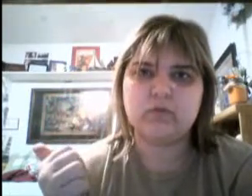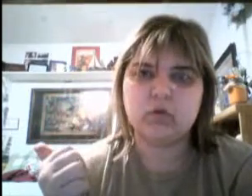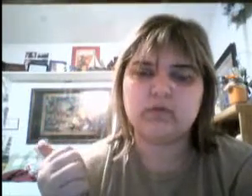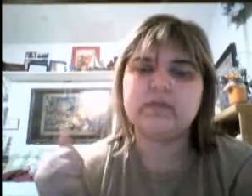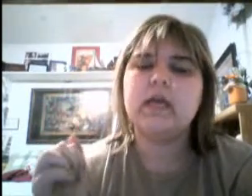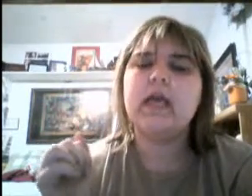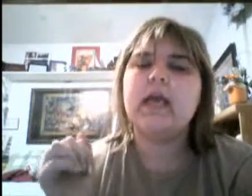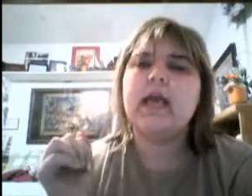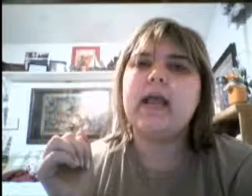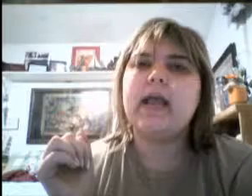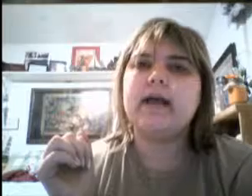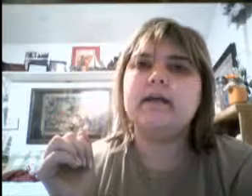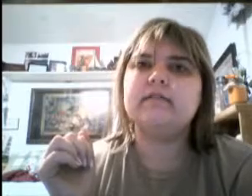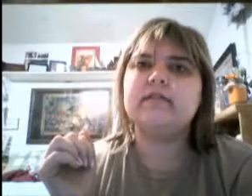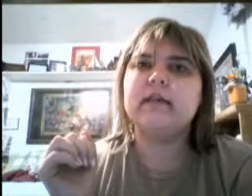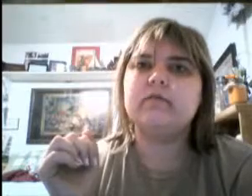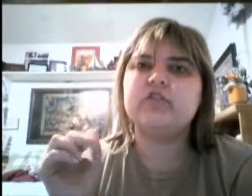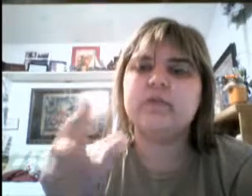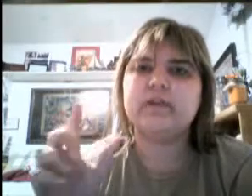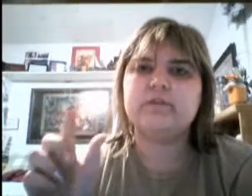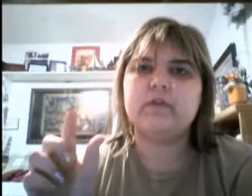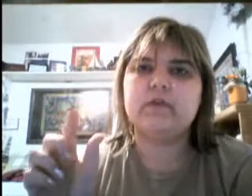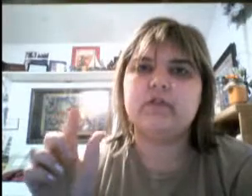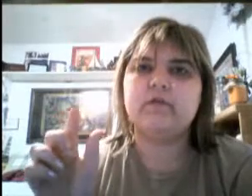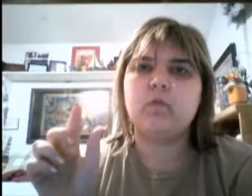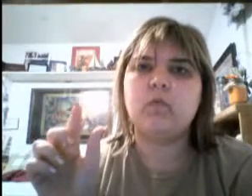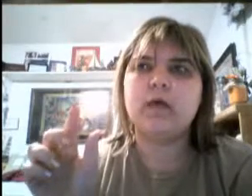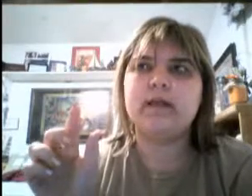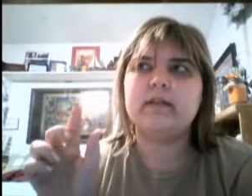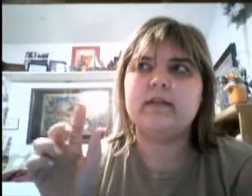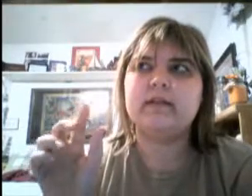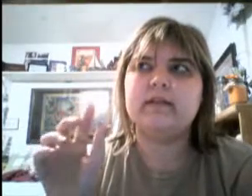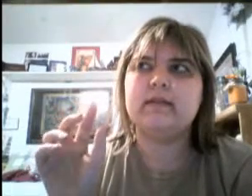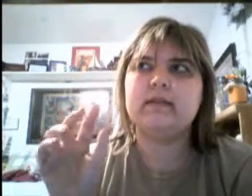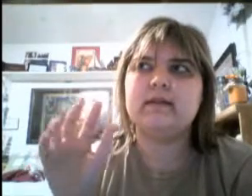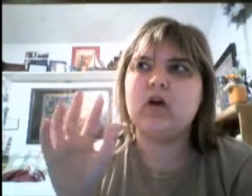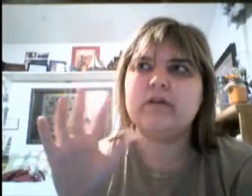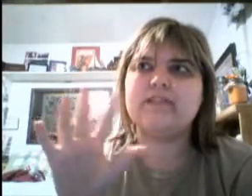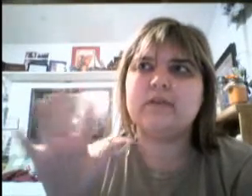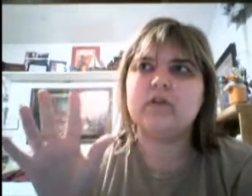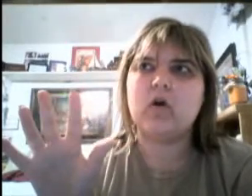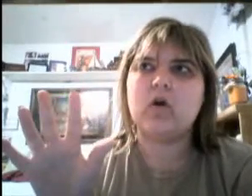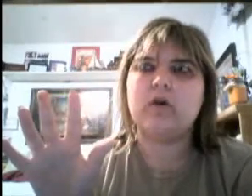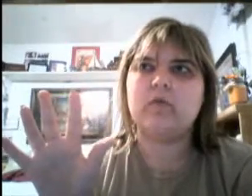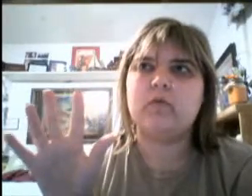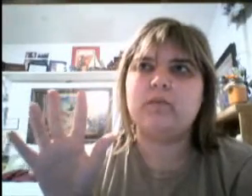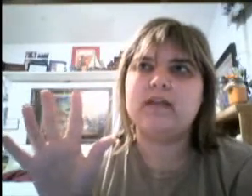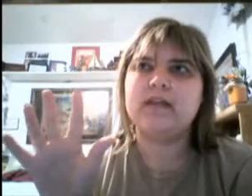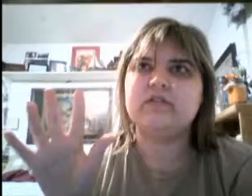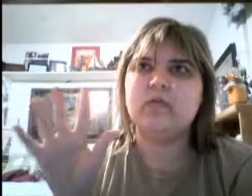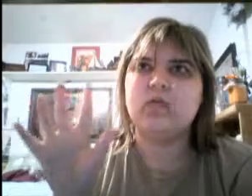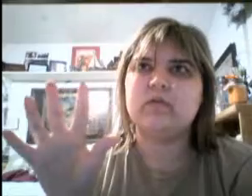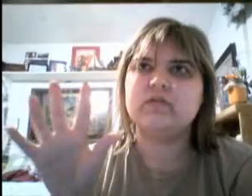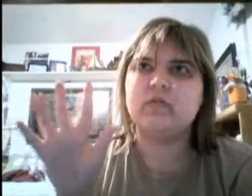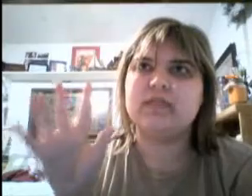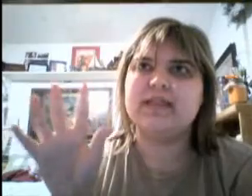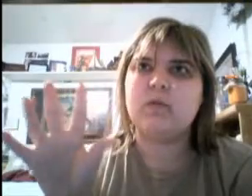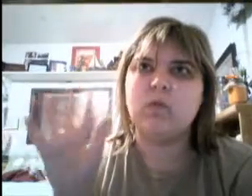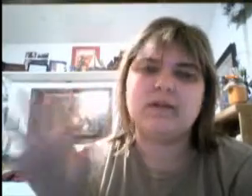World. And they were showing us footage of what the concept art will be towards what they want